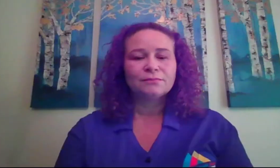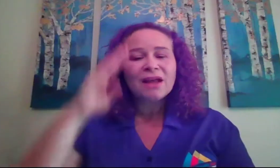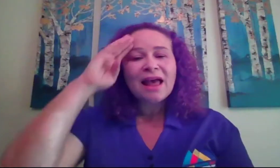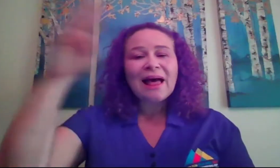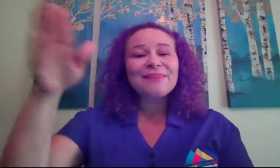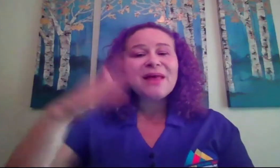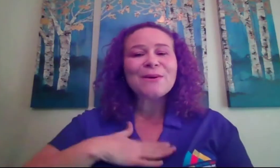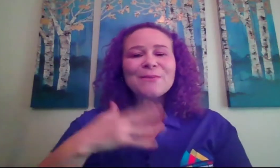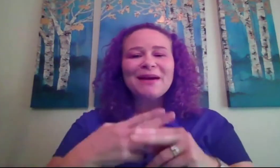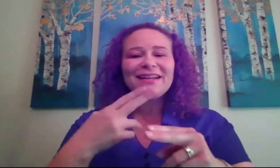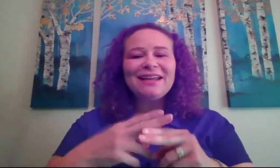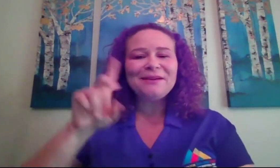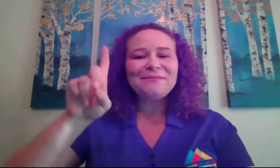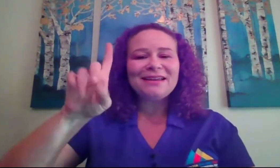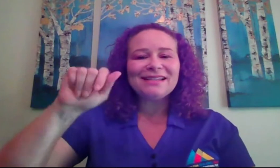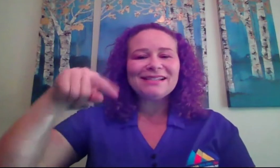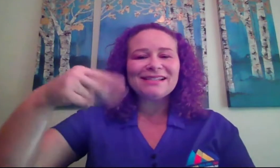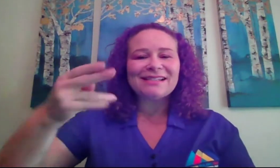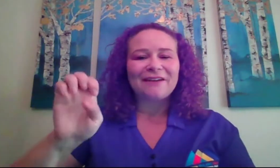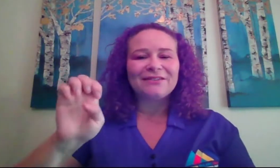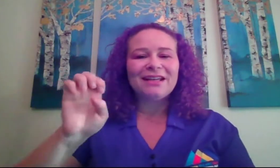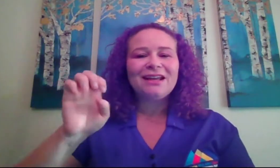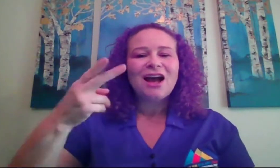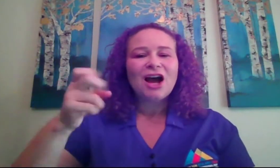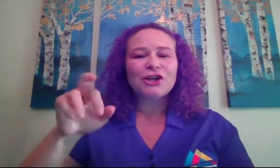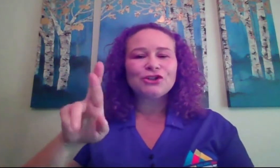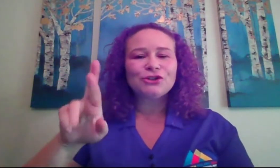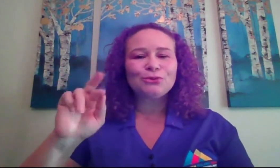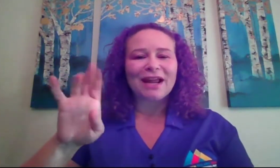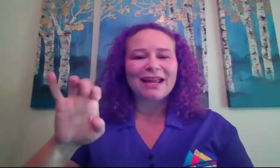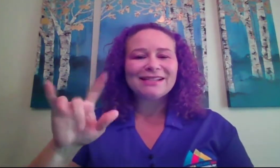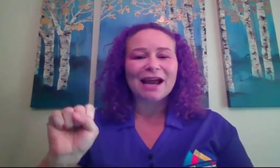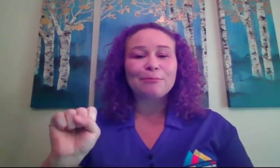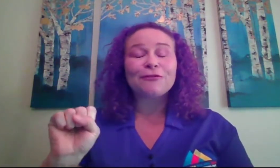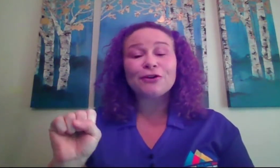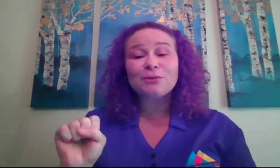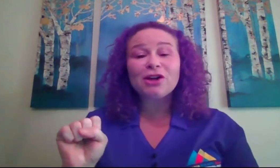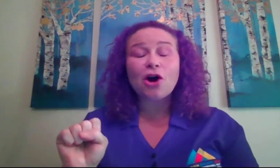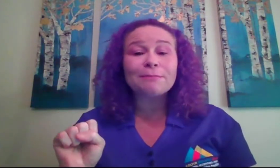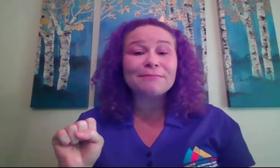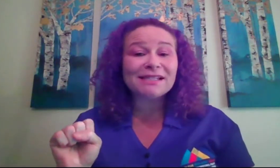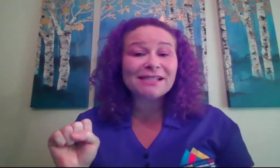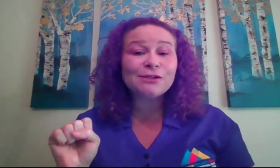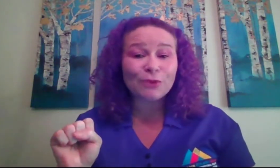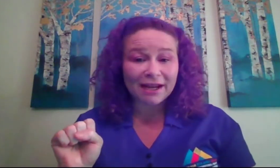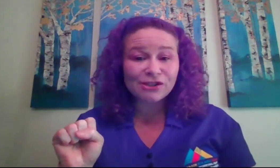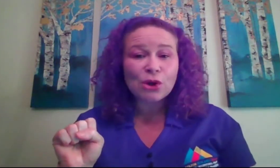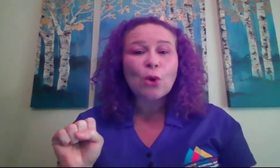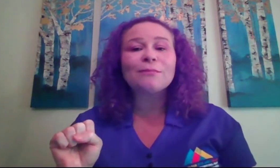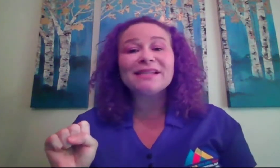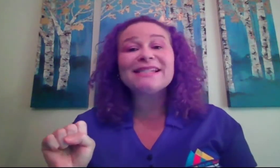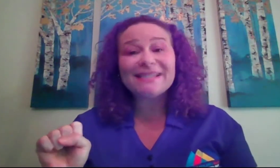Hello, my name is Daphne Hunter-Raits. I prefer to be called Mrs. Raits or Ms. D.